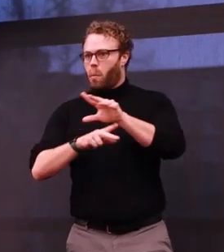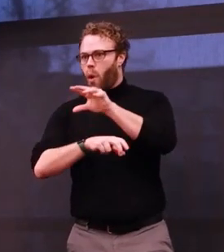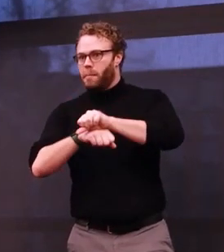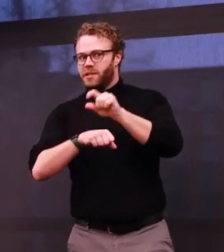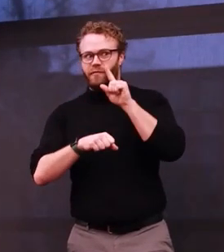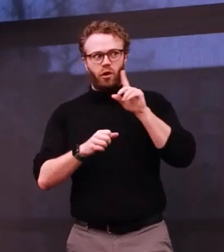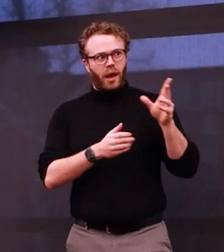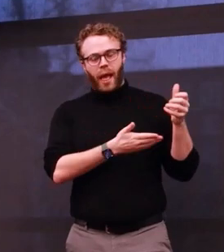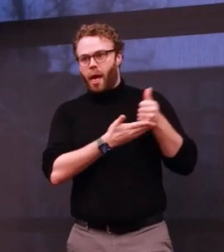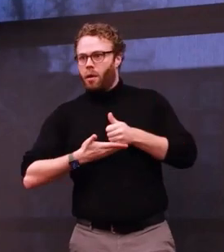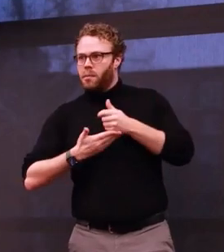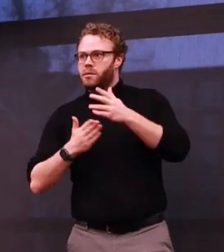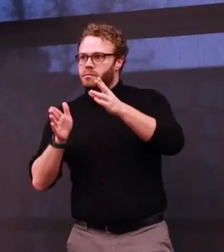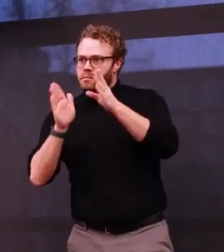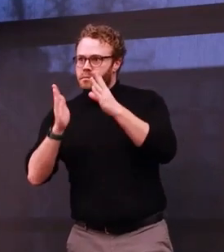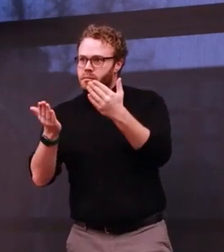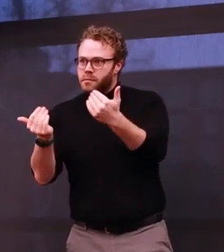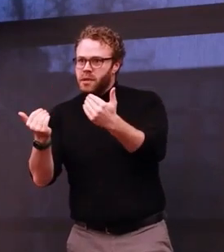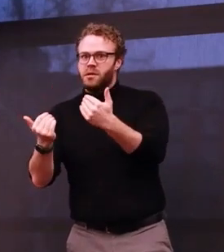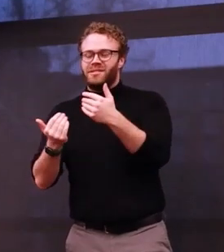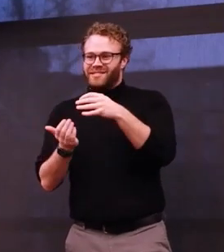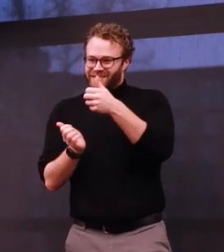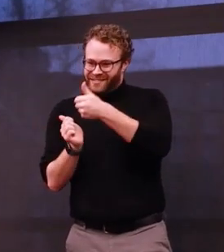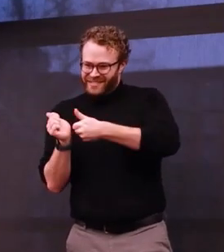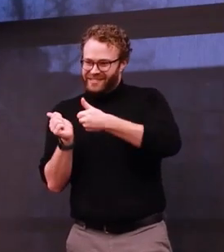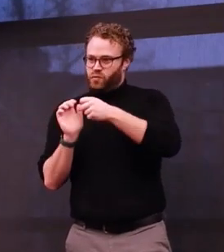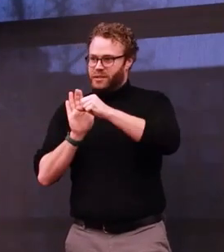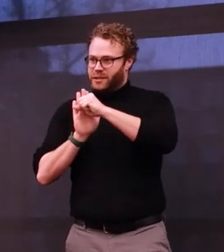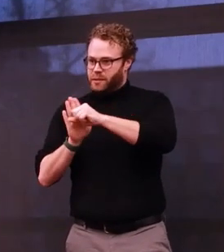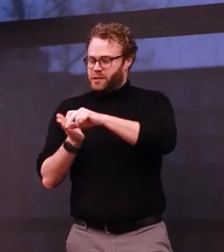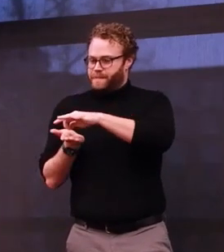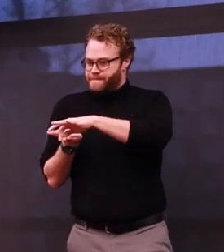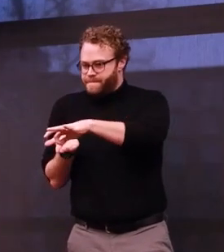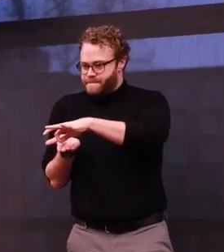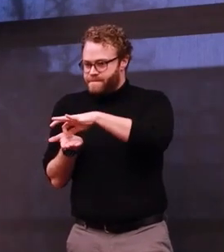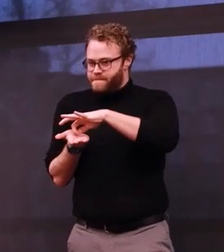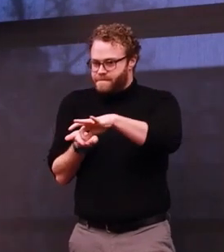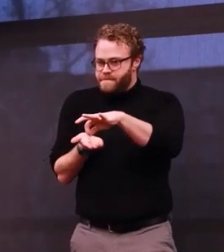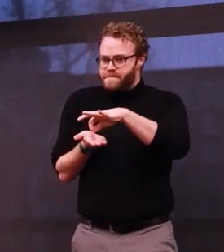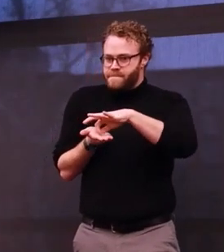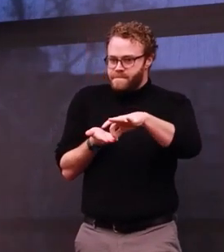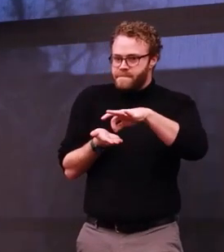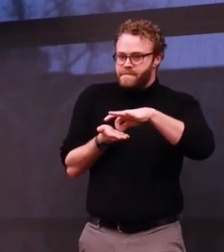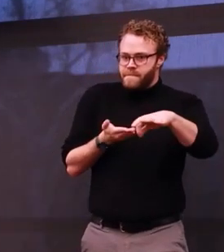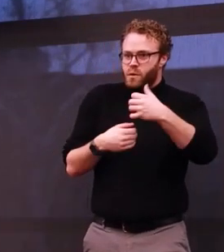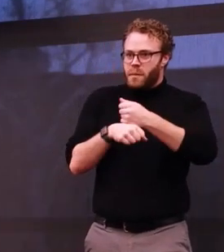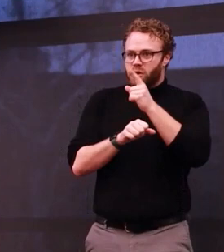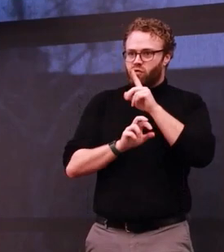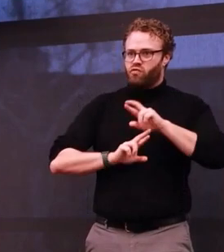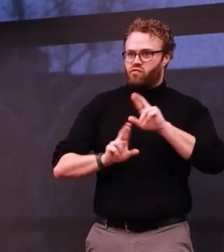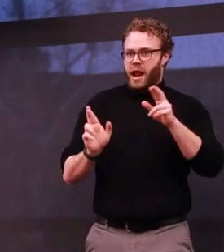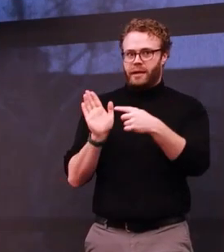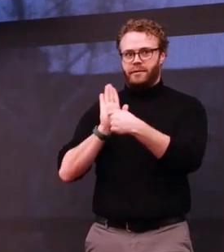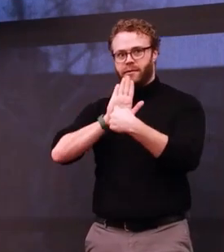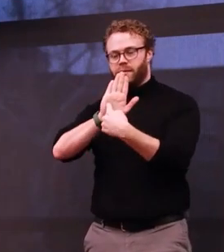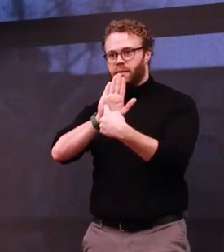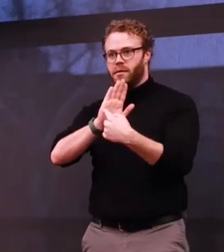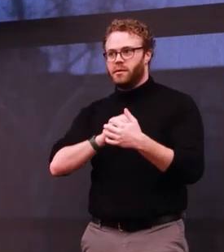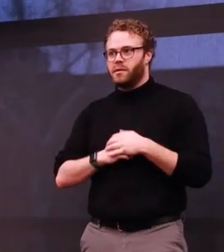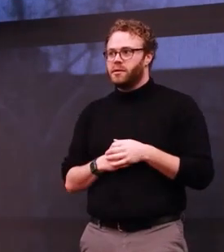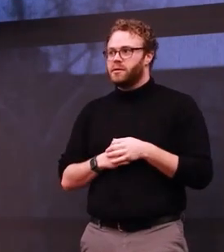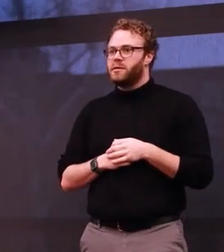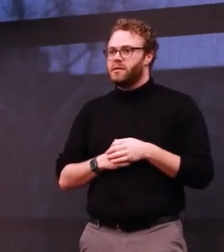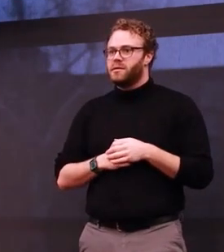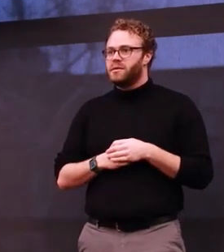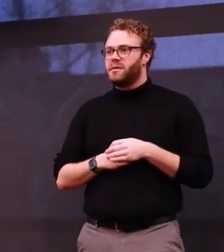and I had to carefully track every single symptom so that I would be believed. For a long time, I was fueled